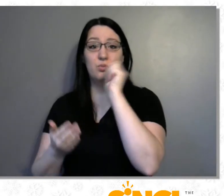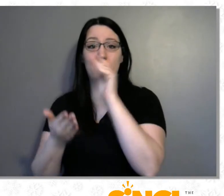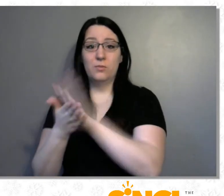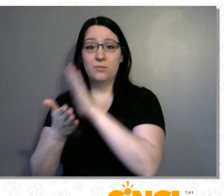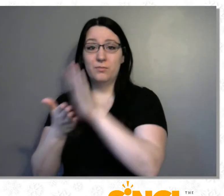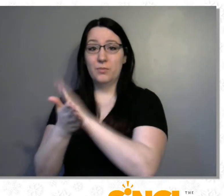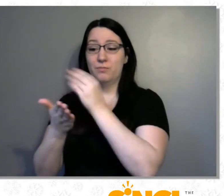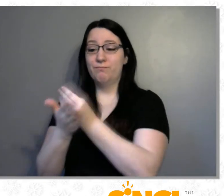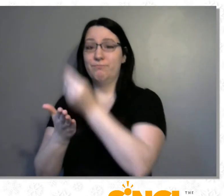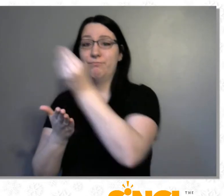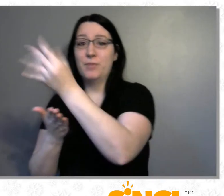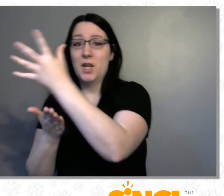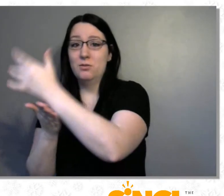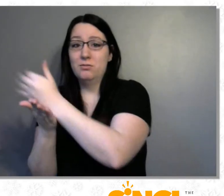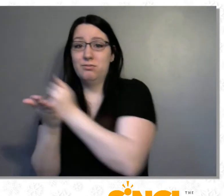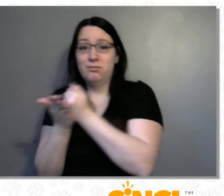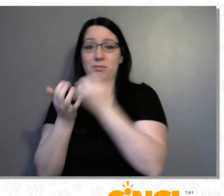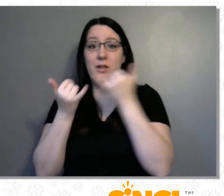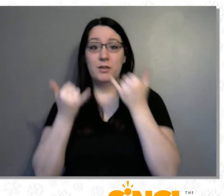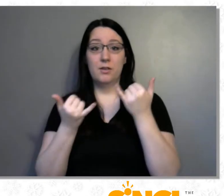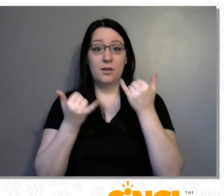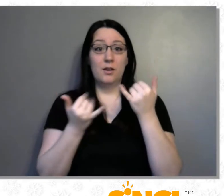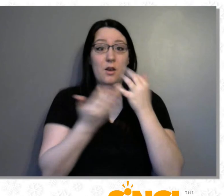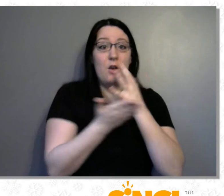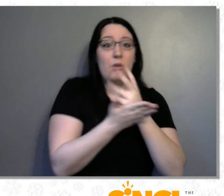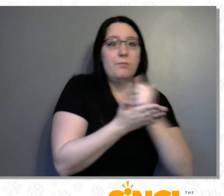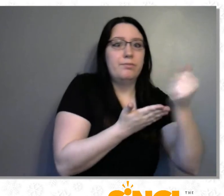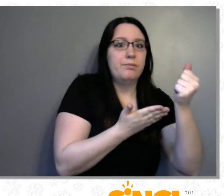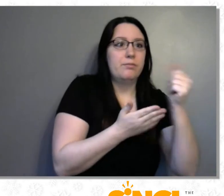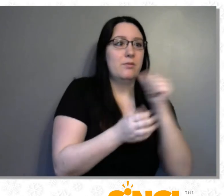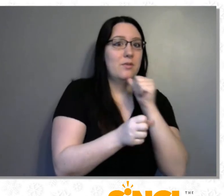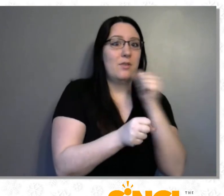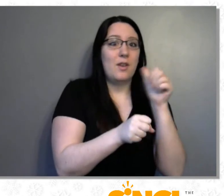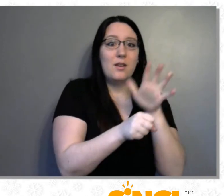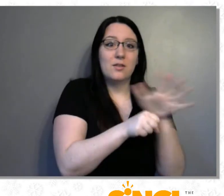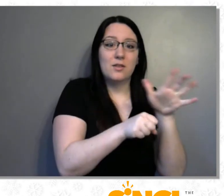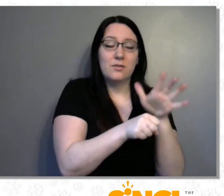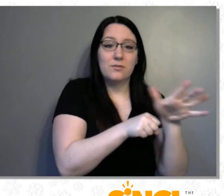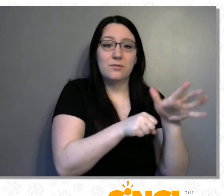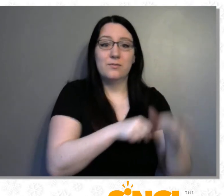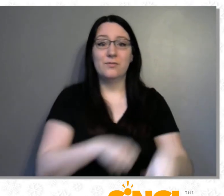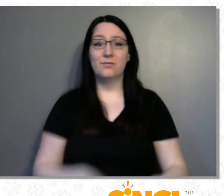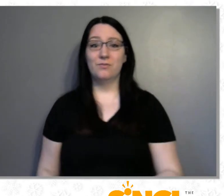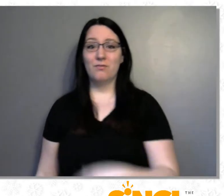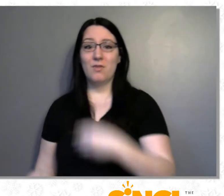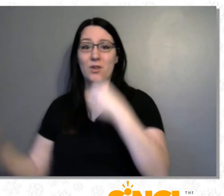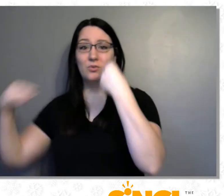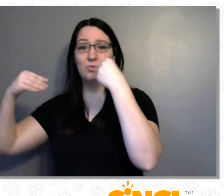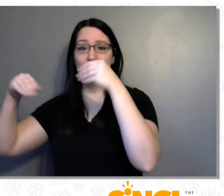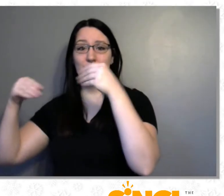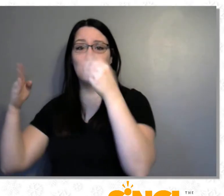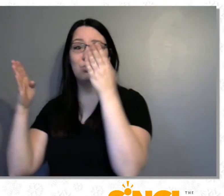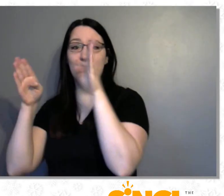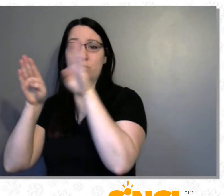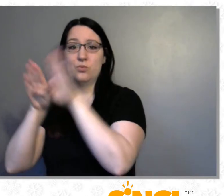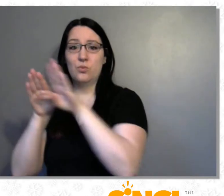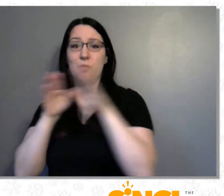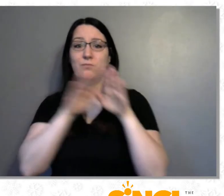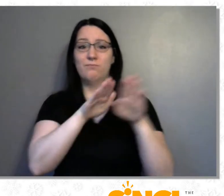hardly even toilet paper so that we can poo. The stores are closed